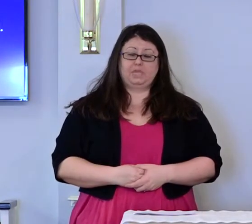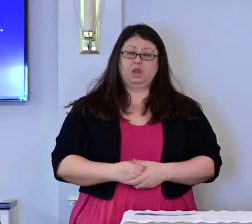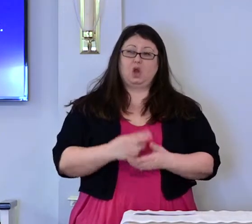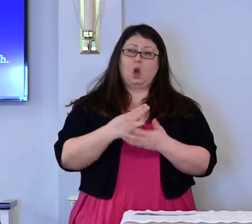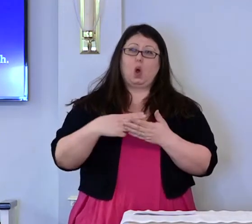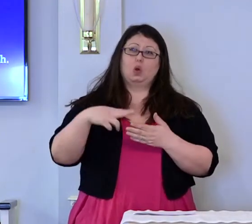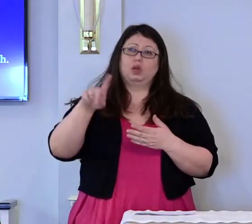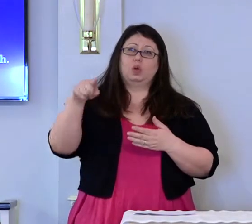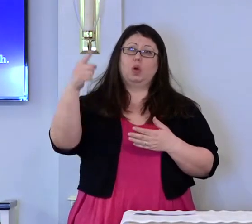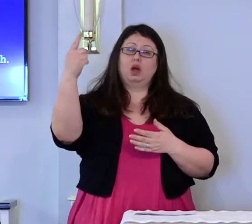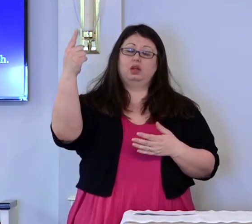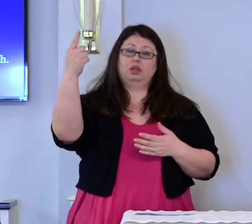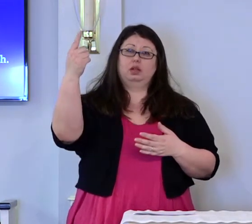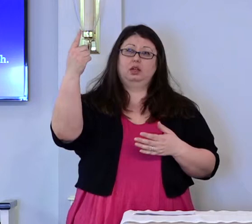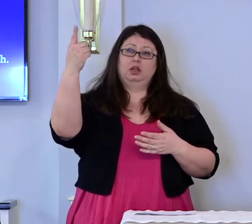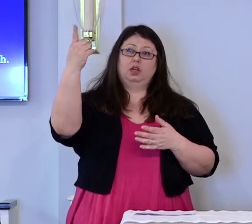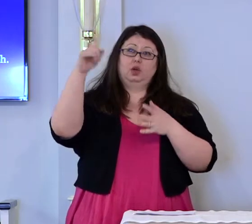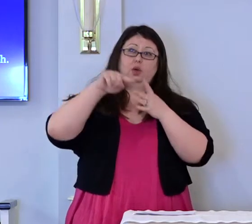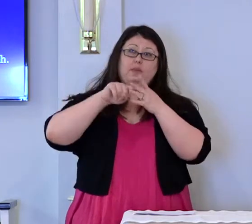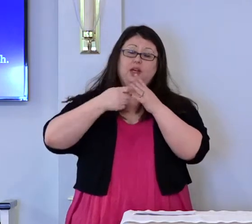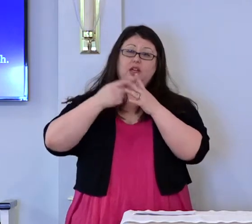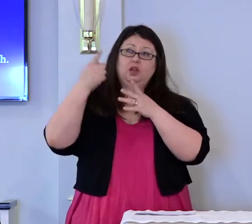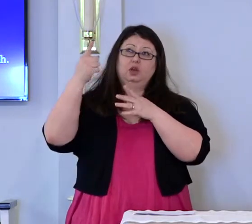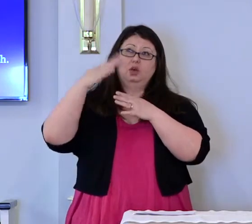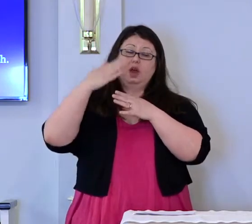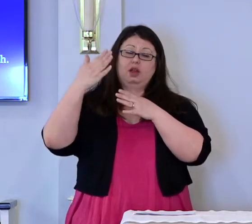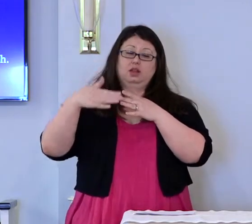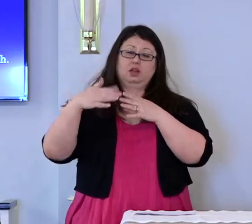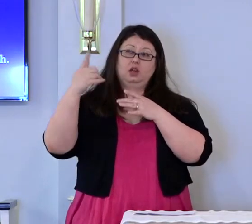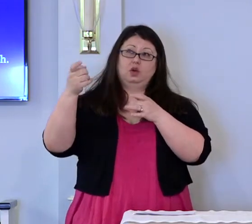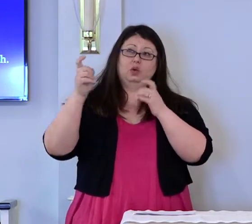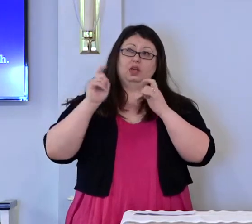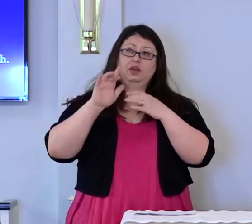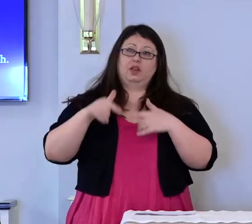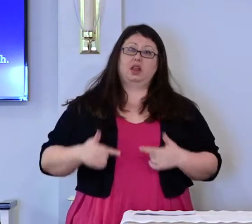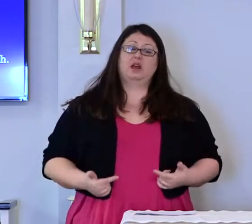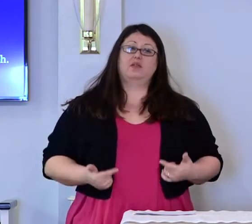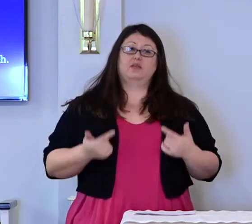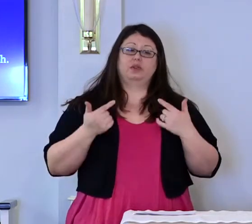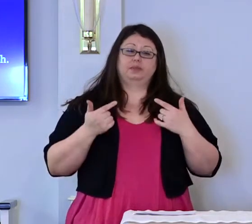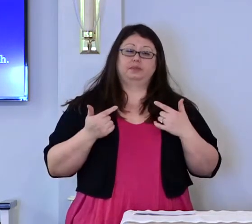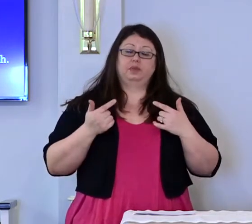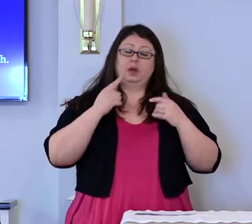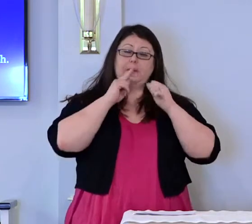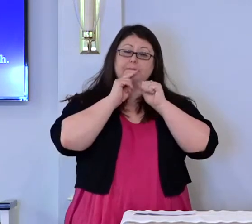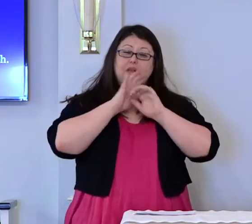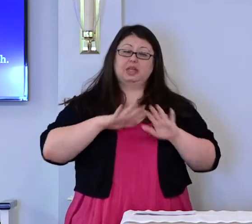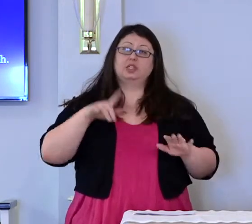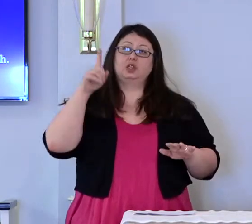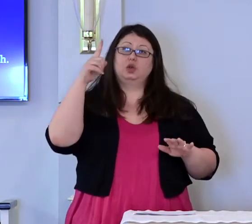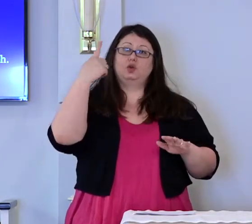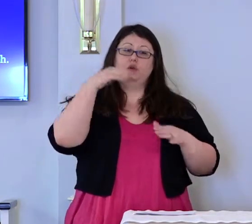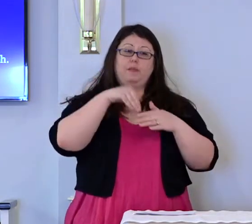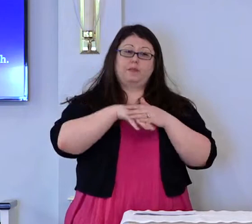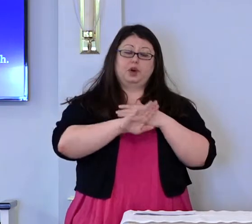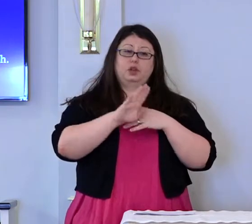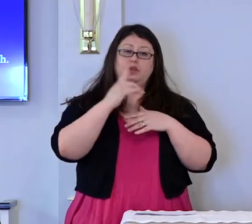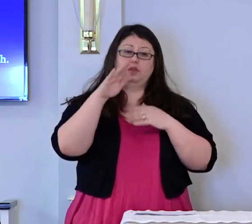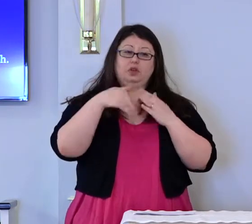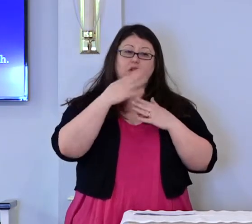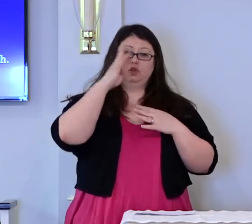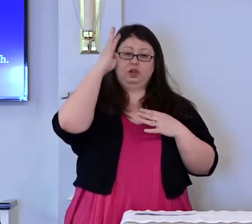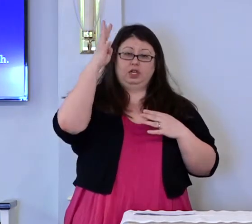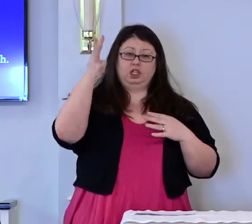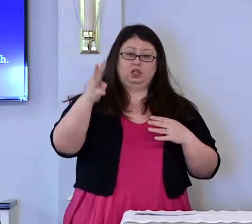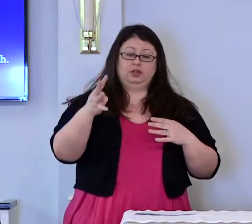Holy One, the beginning and the end, the giver of life, blessed are you for the birth of creation.